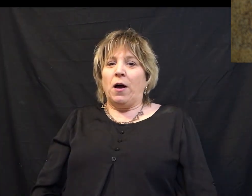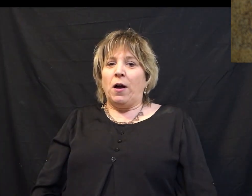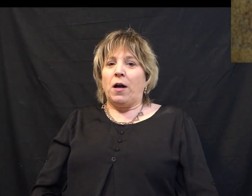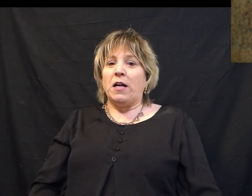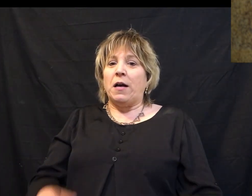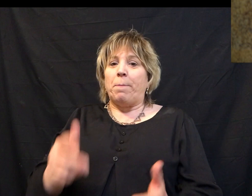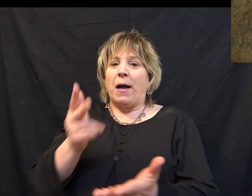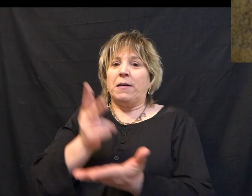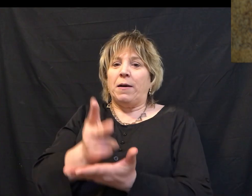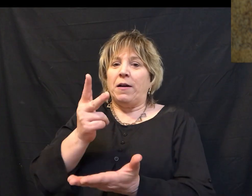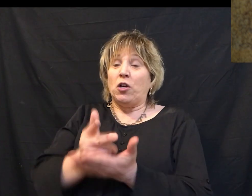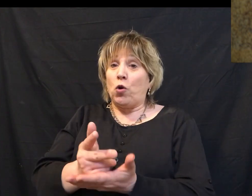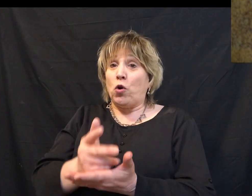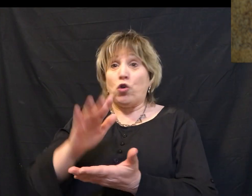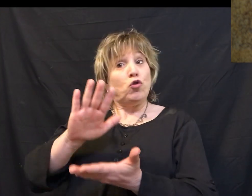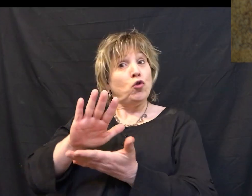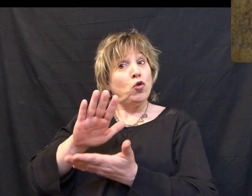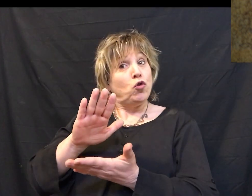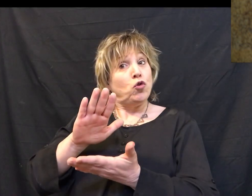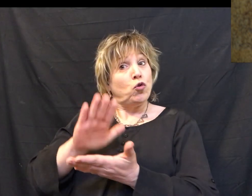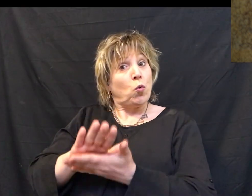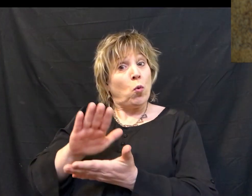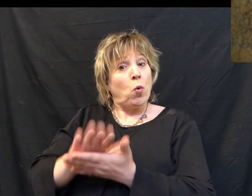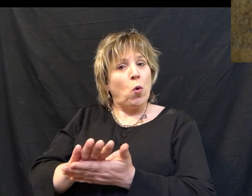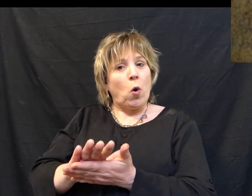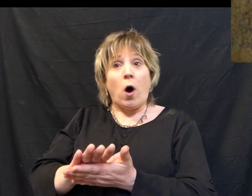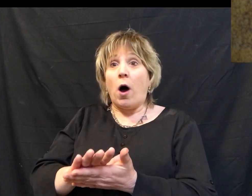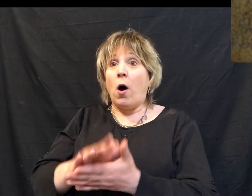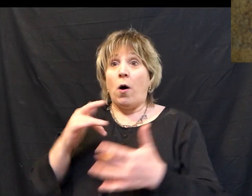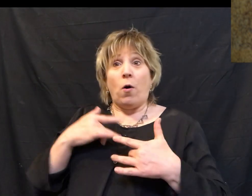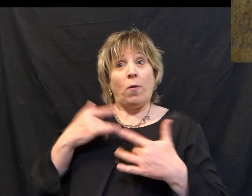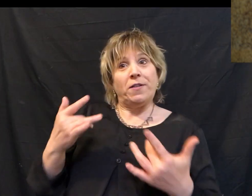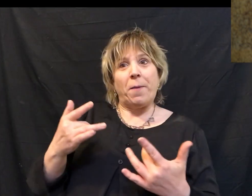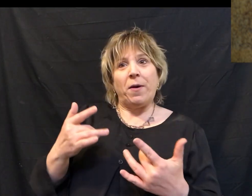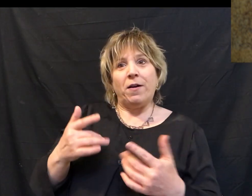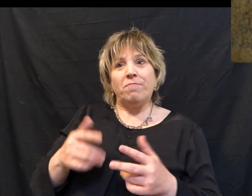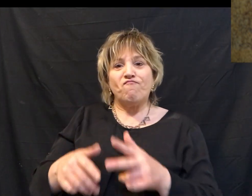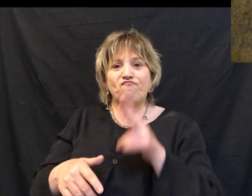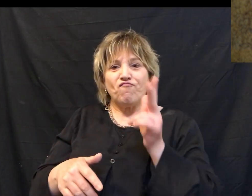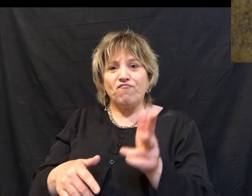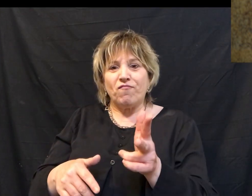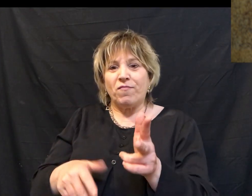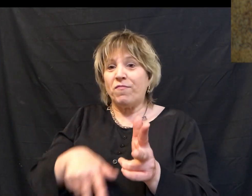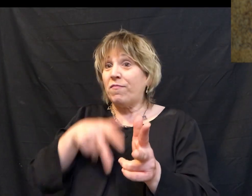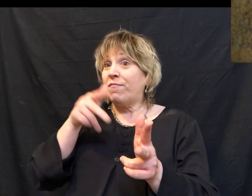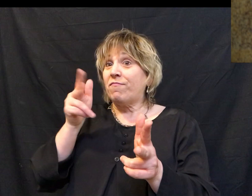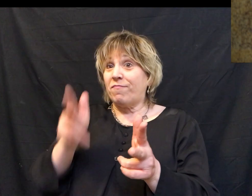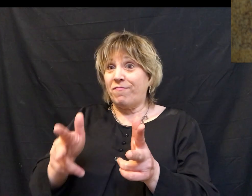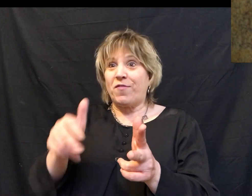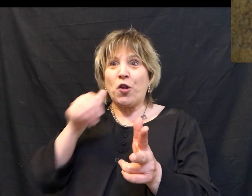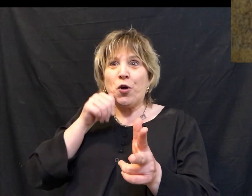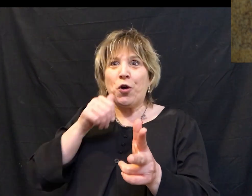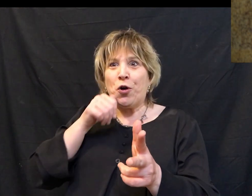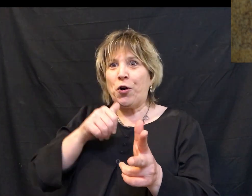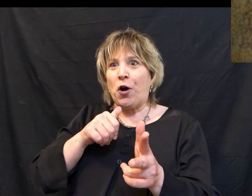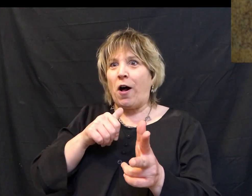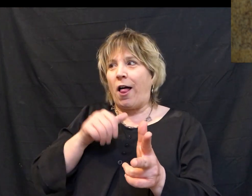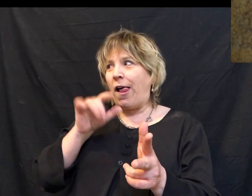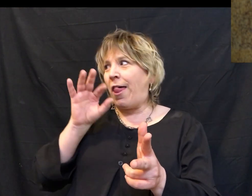proud of it. But my parking space at school just so happened to be right next to a girl that I